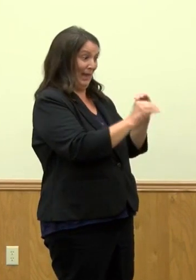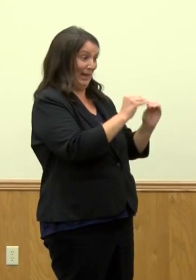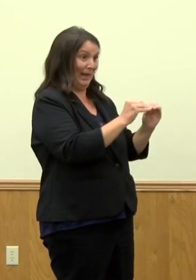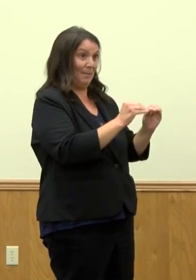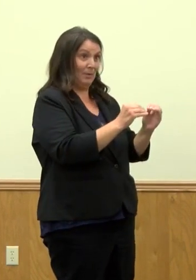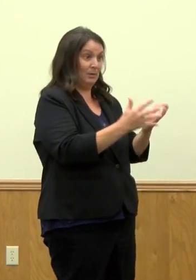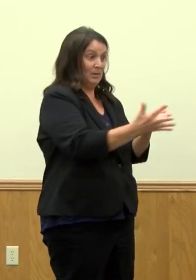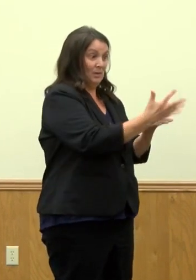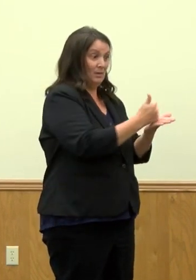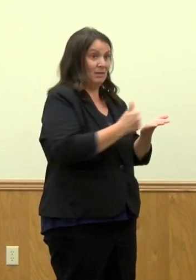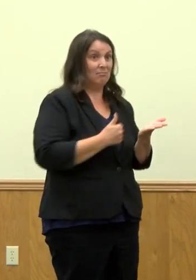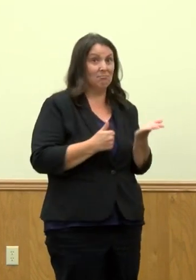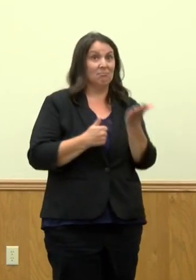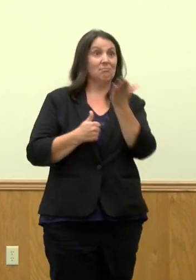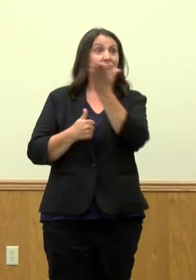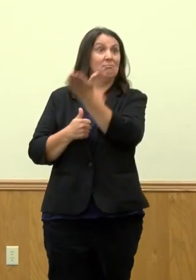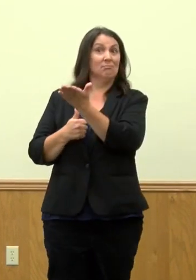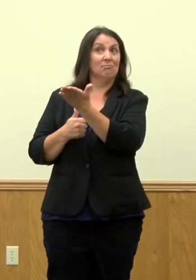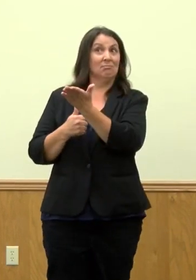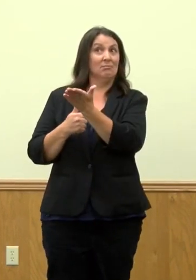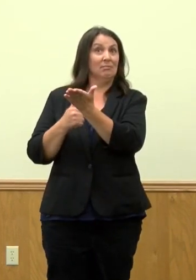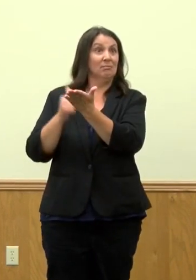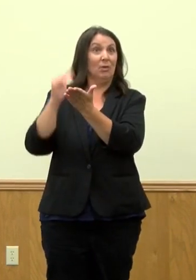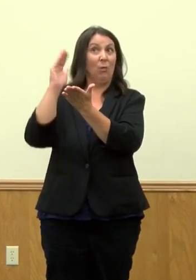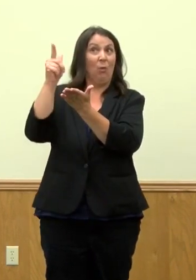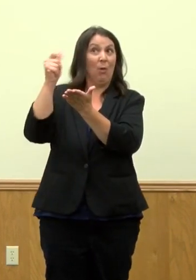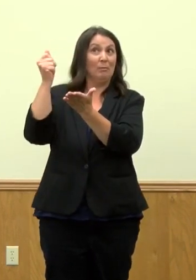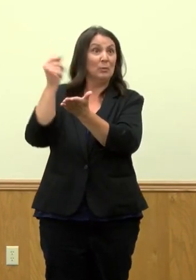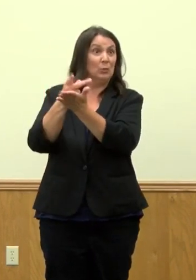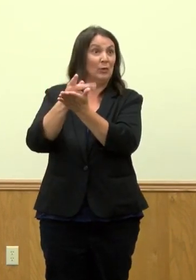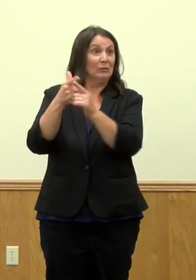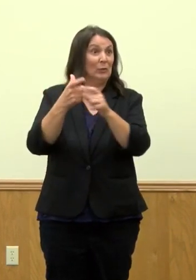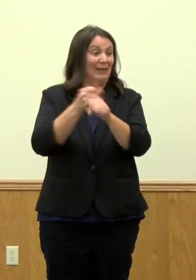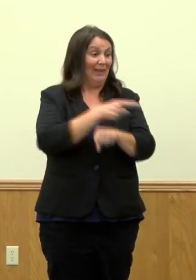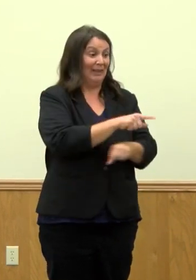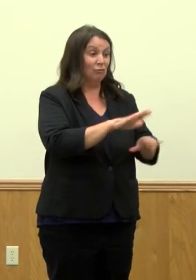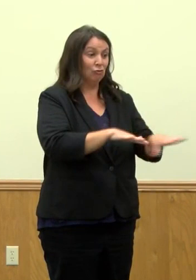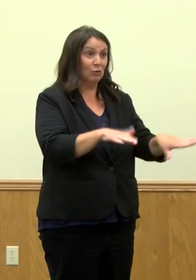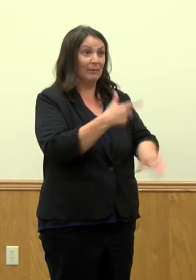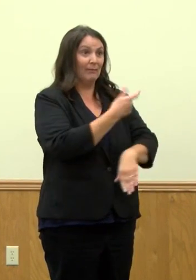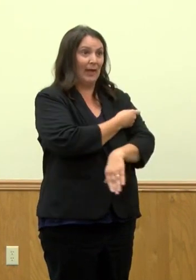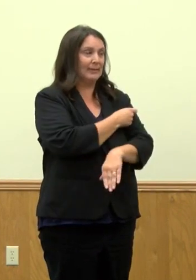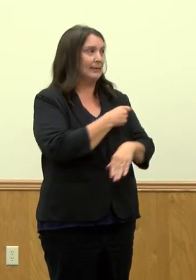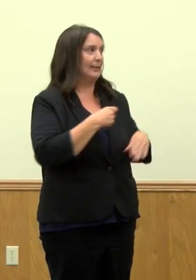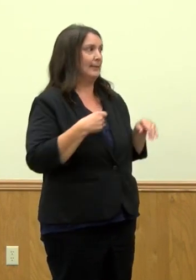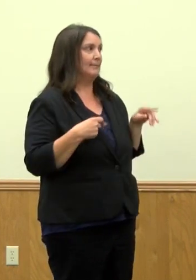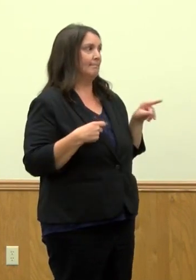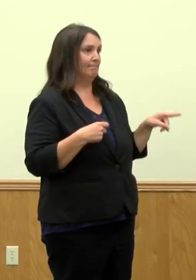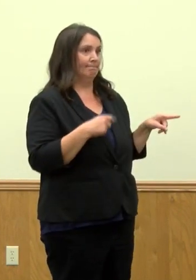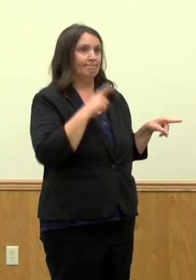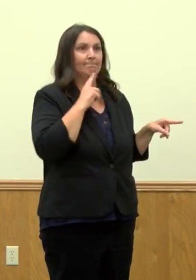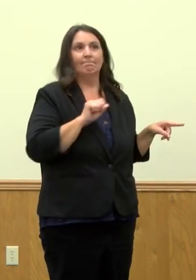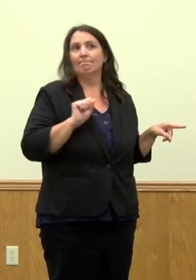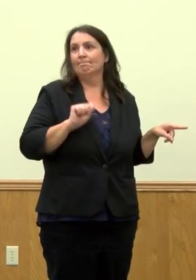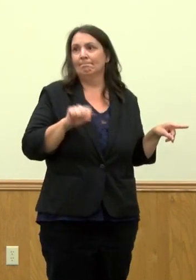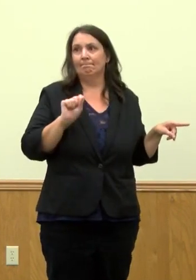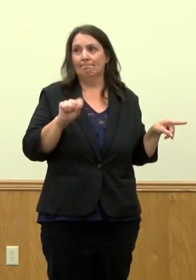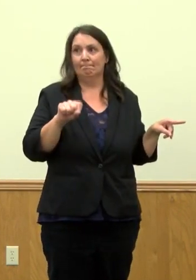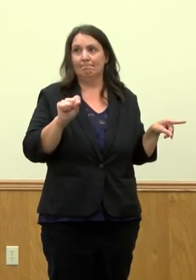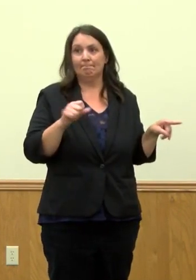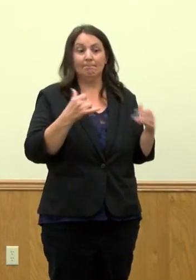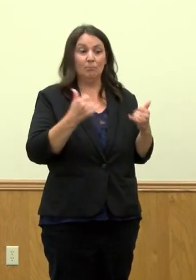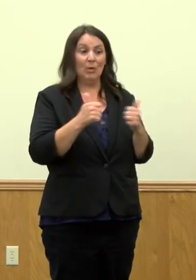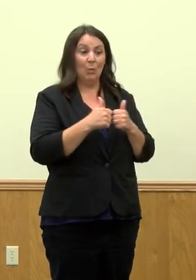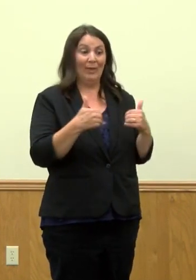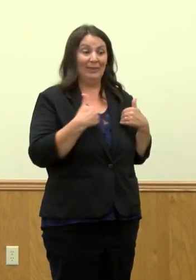higher, you know, percentages can start getting vaccinated? No, definitely. Definitely. And I think now that with the younger